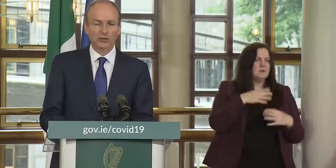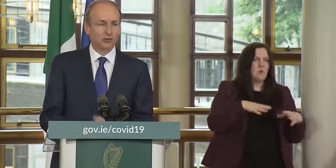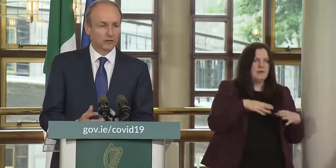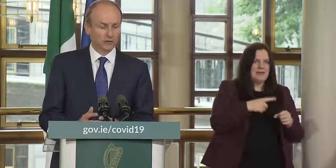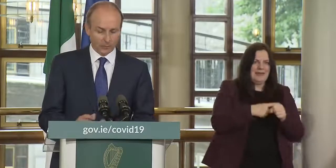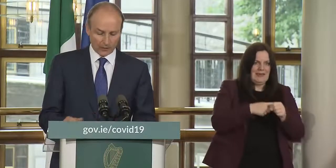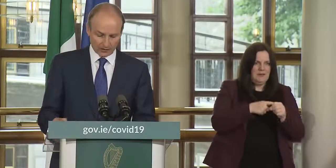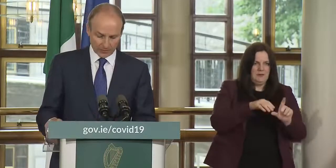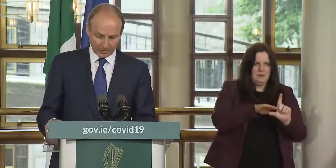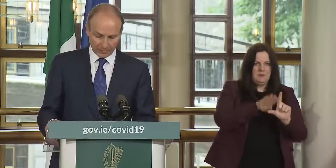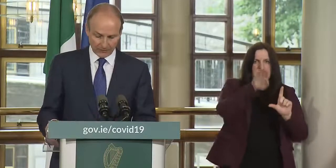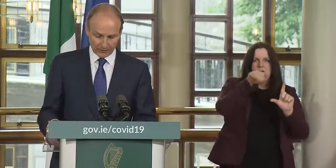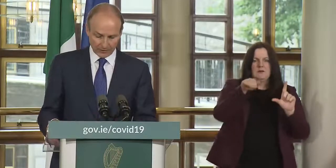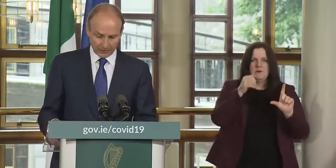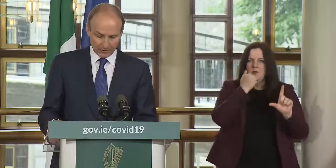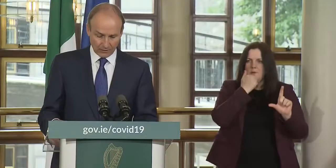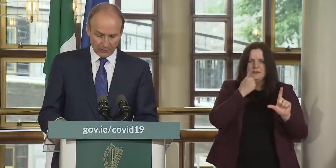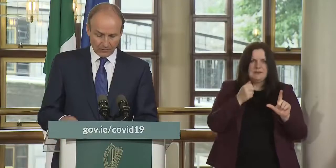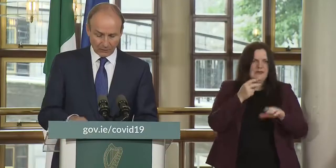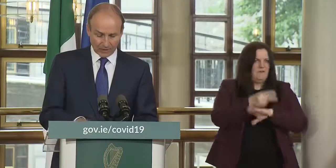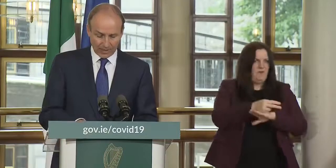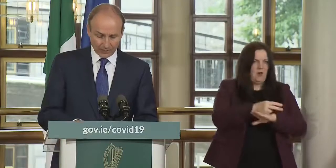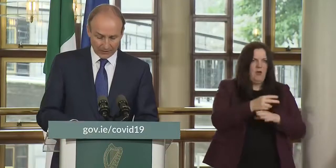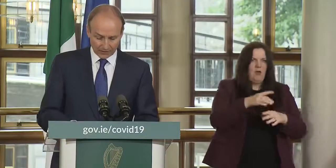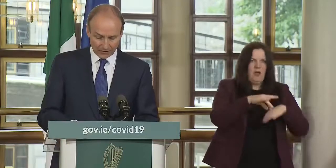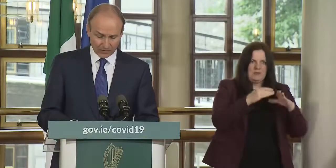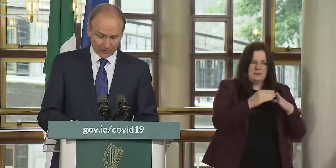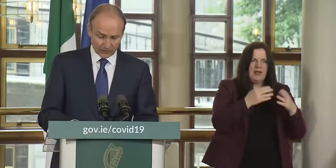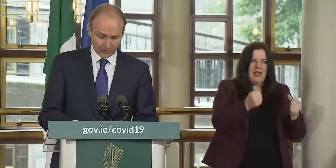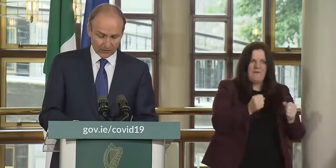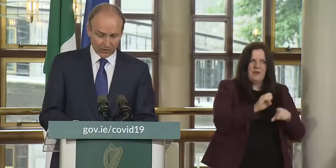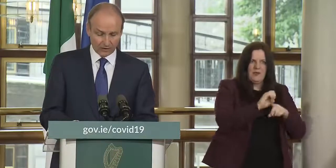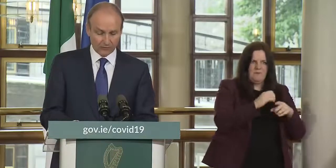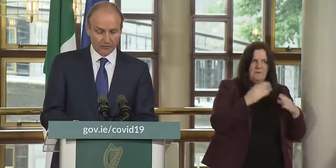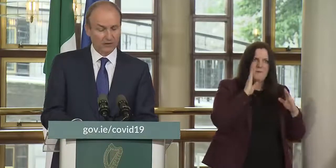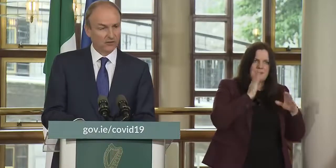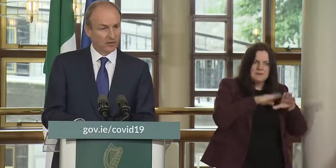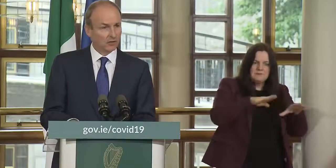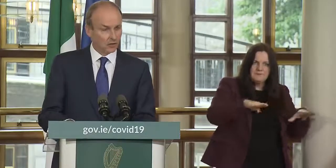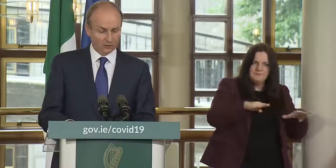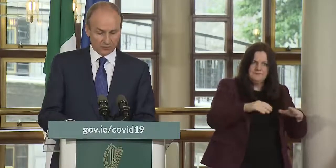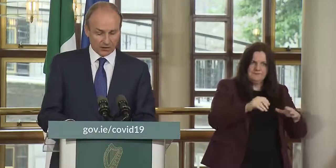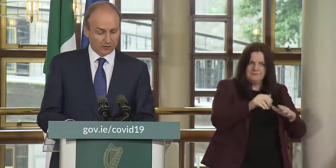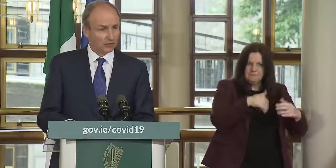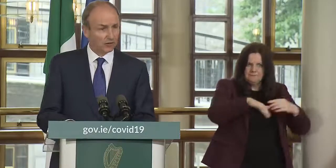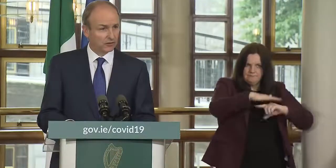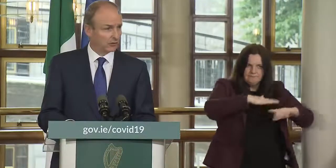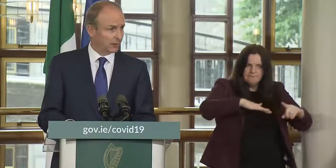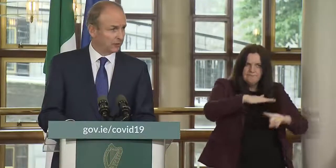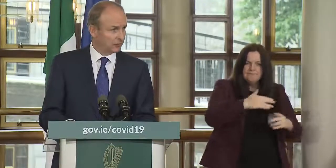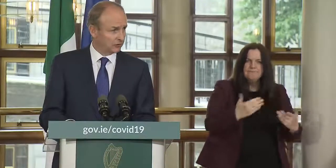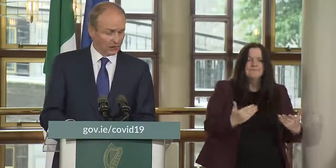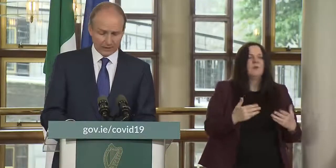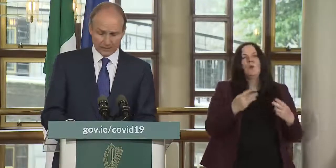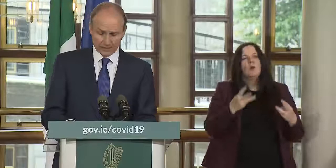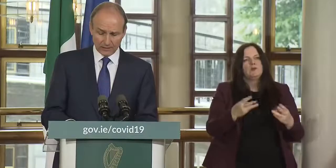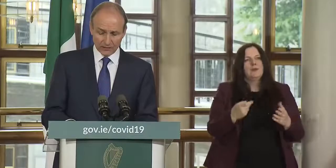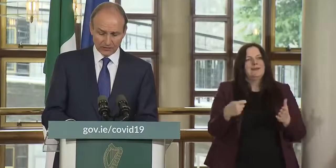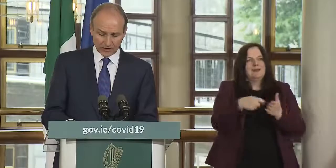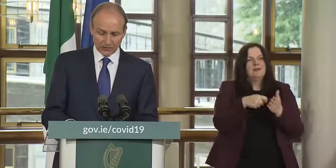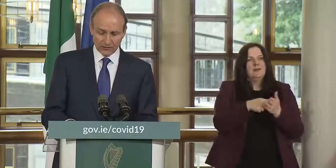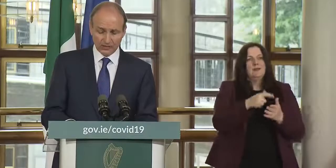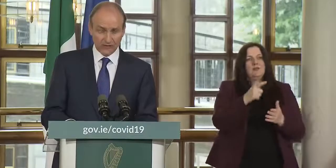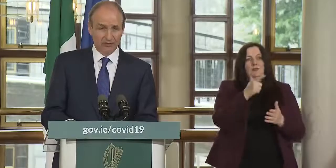which would interfere with hospital capacity so what the cabinet met today the decision today is to extend the current travel advice on the 20th of july